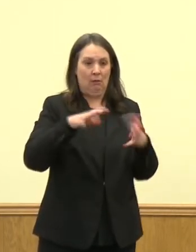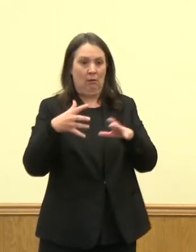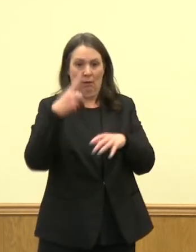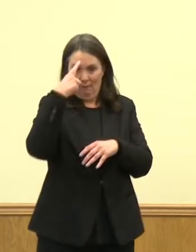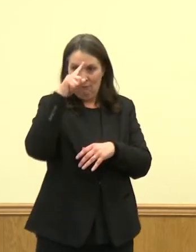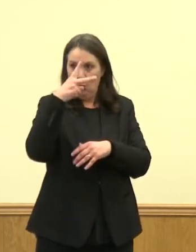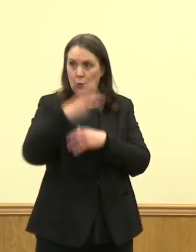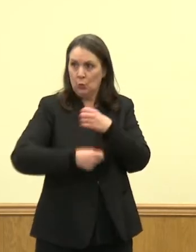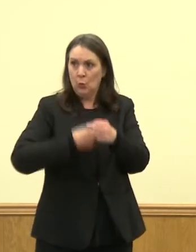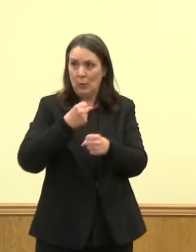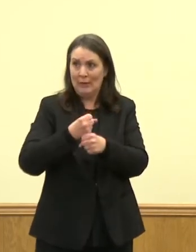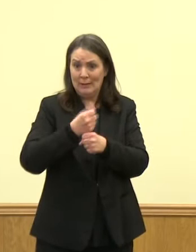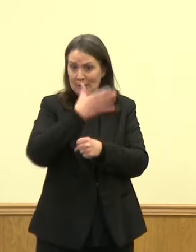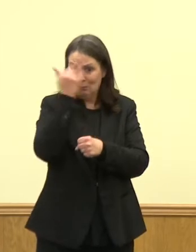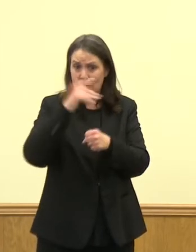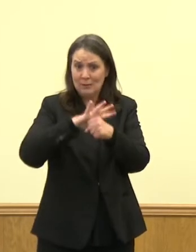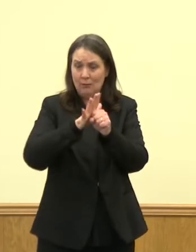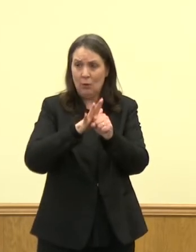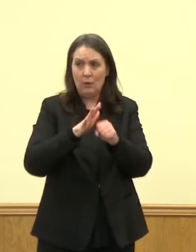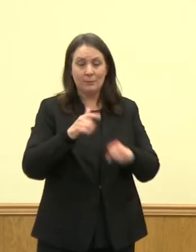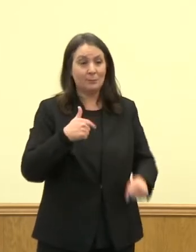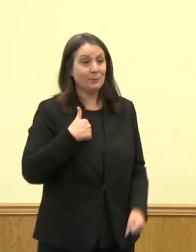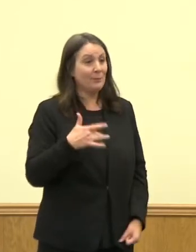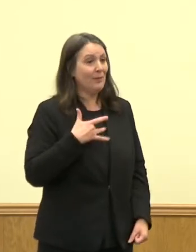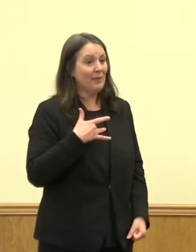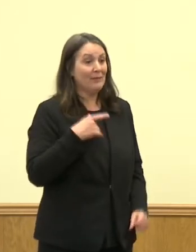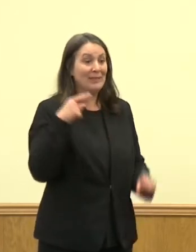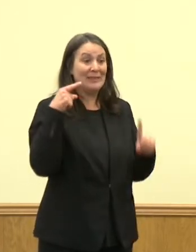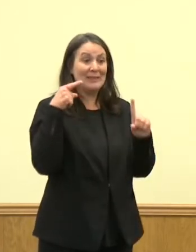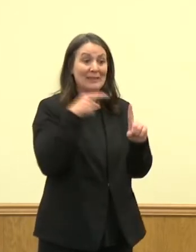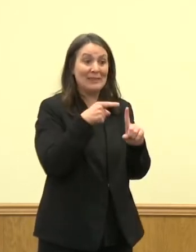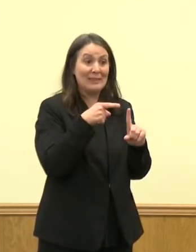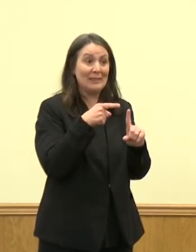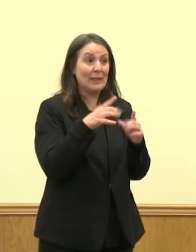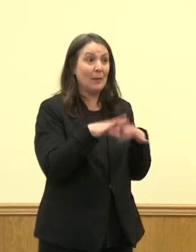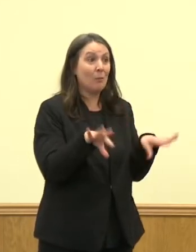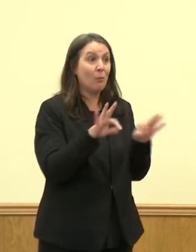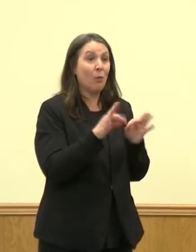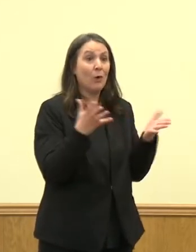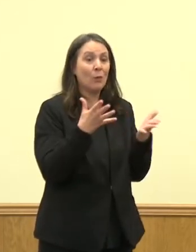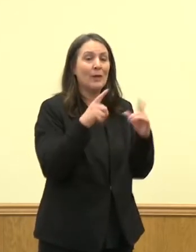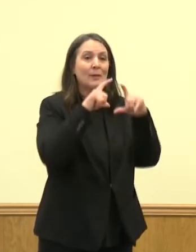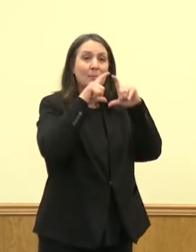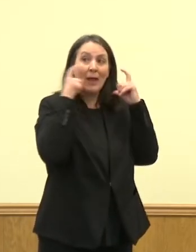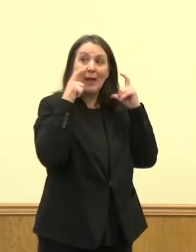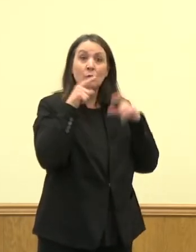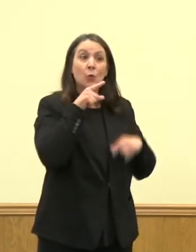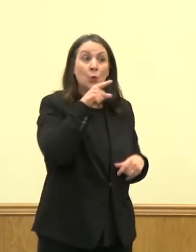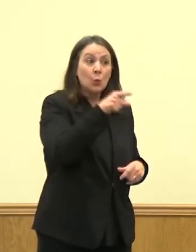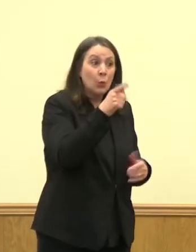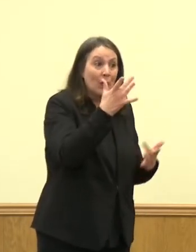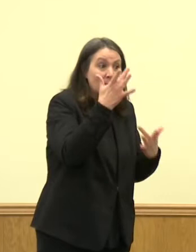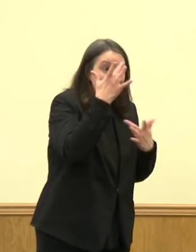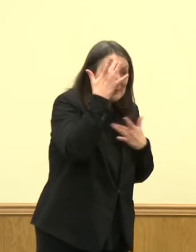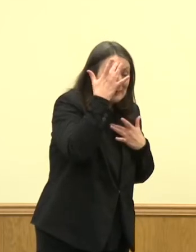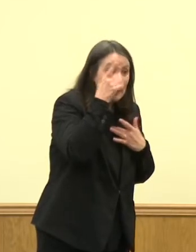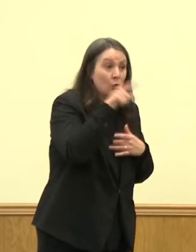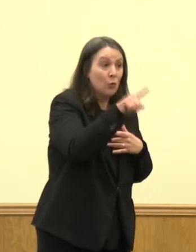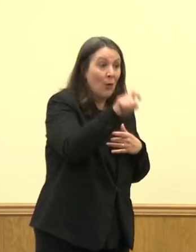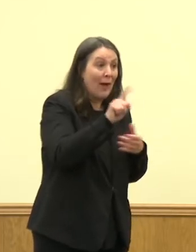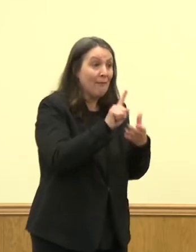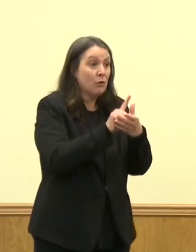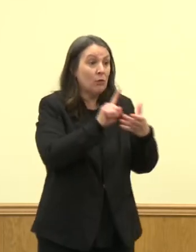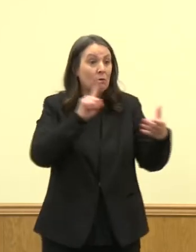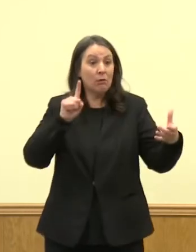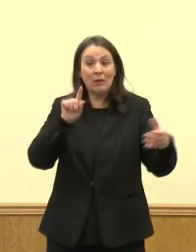me to masking could not be more important, because if you are infected and you are isolating or have to quarantine, you